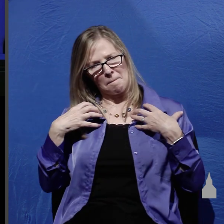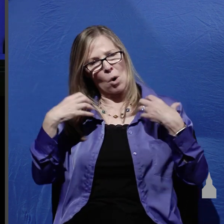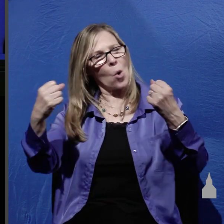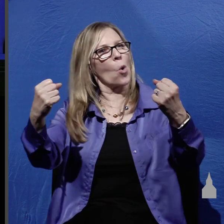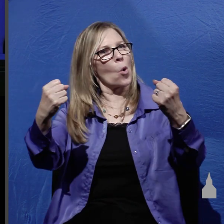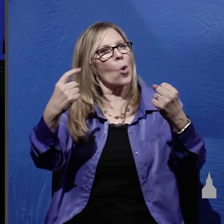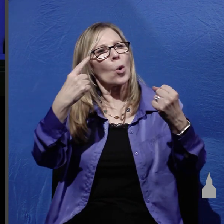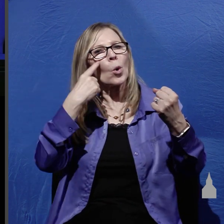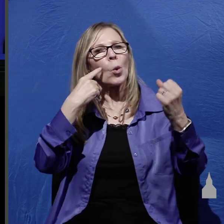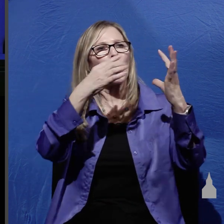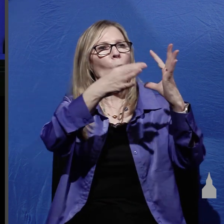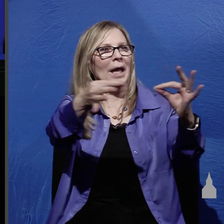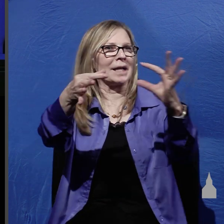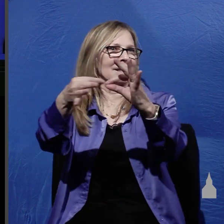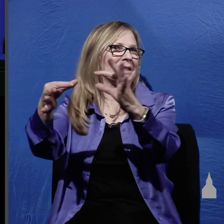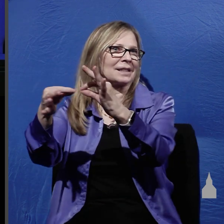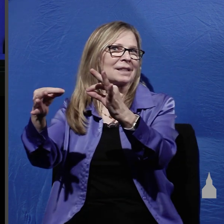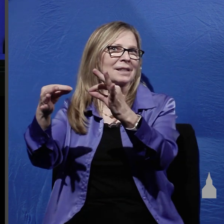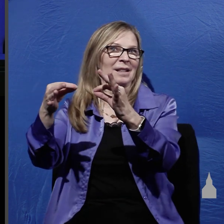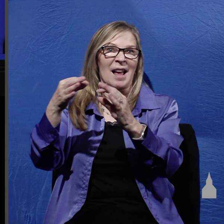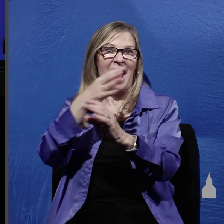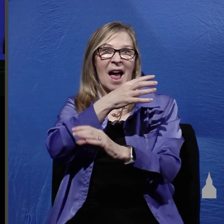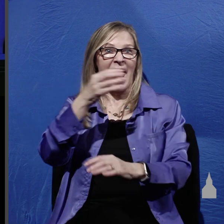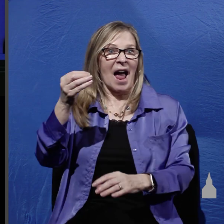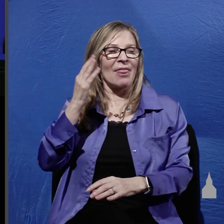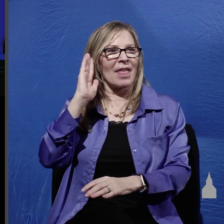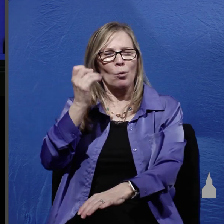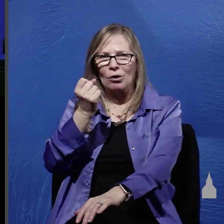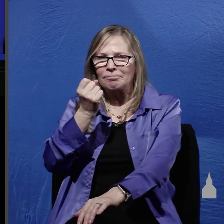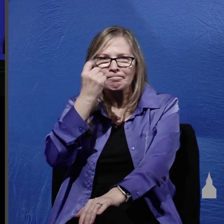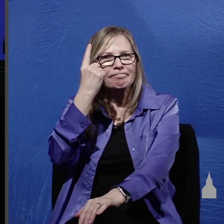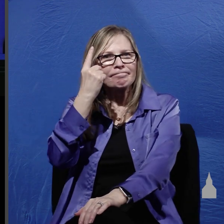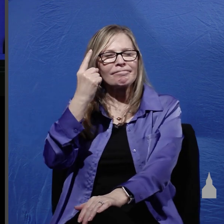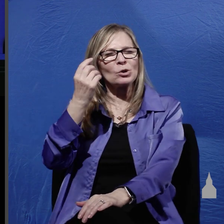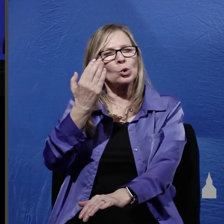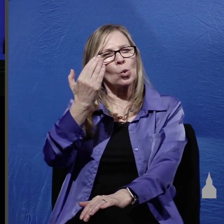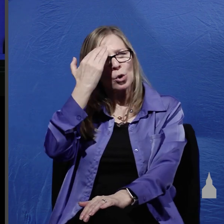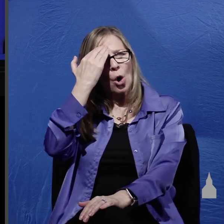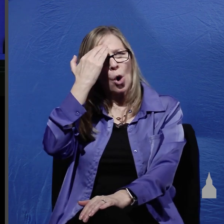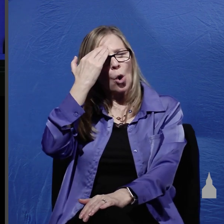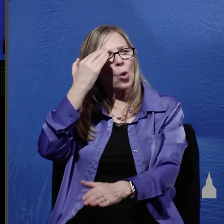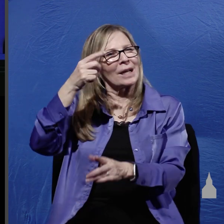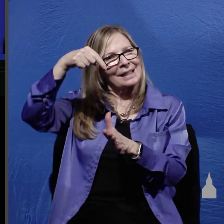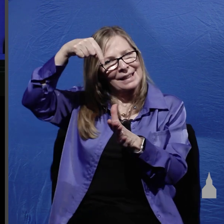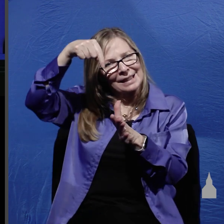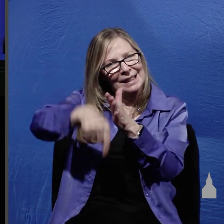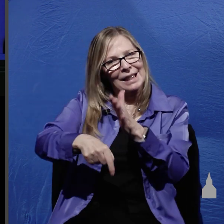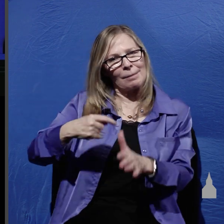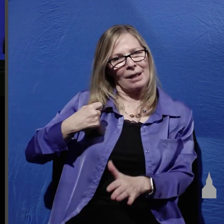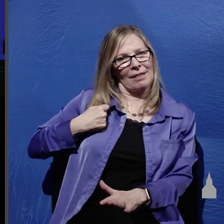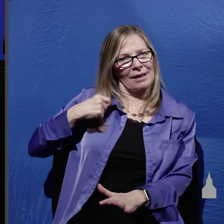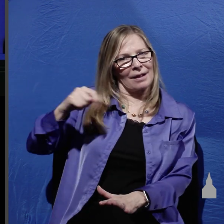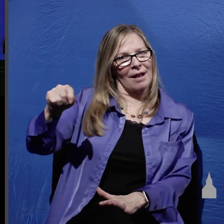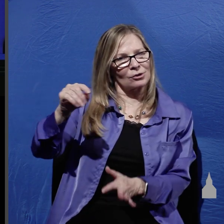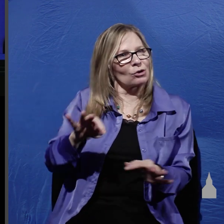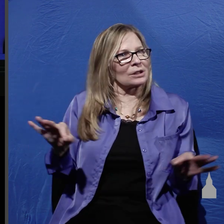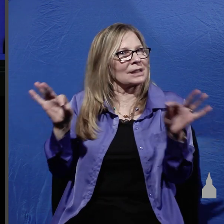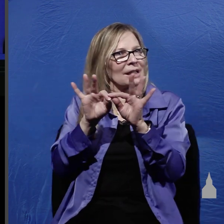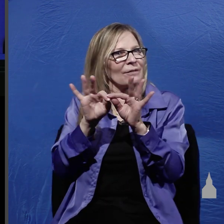to be as to the significance the theological significance the meaning of Christ's death substitutionary death